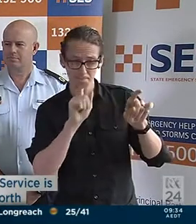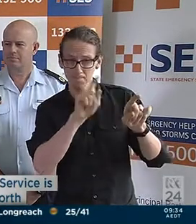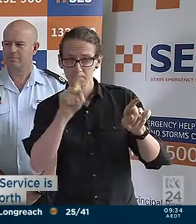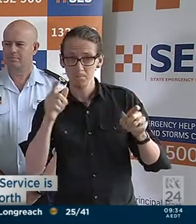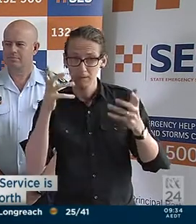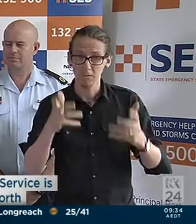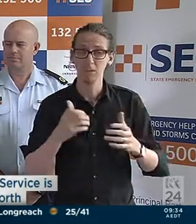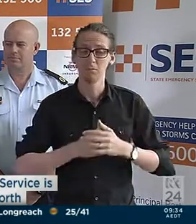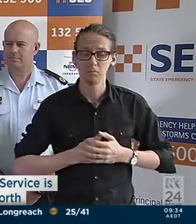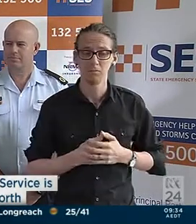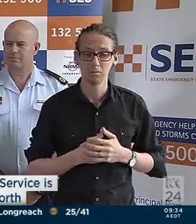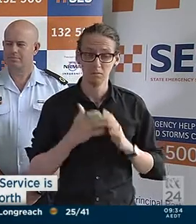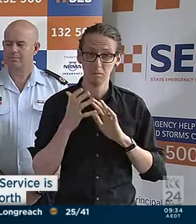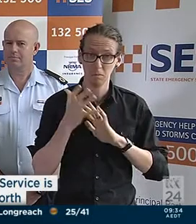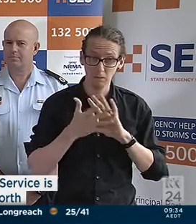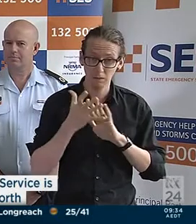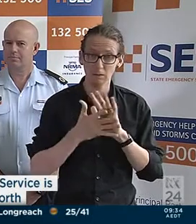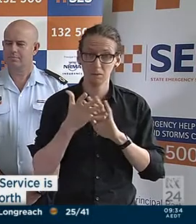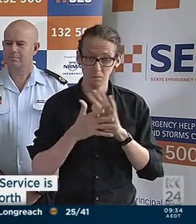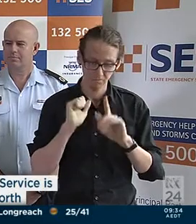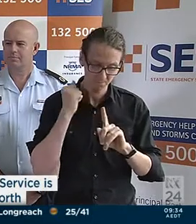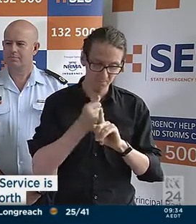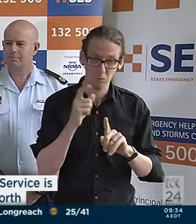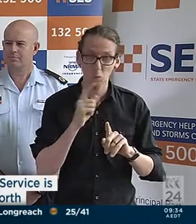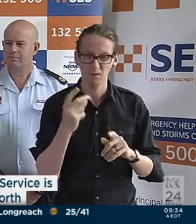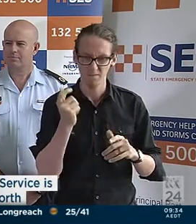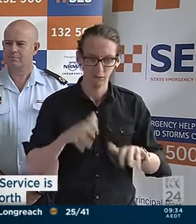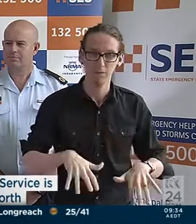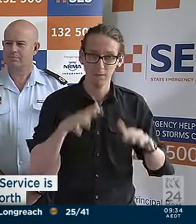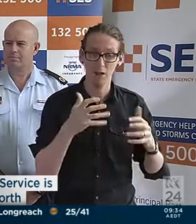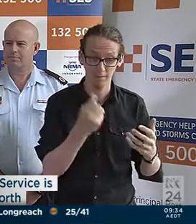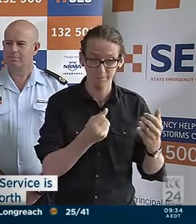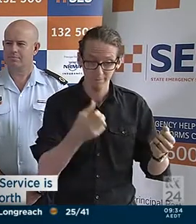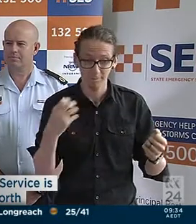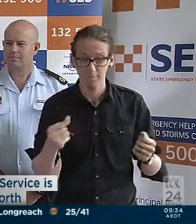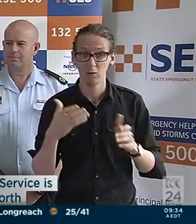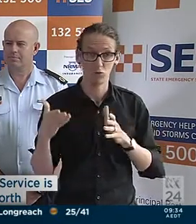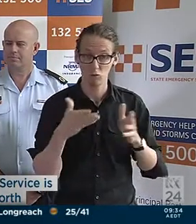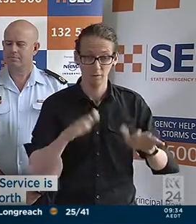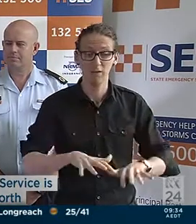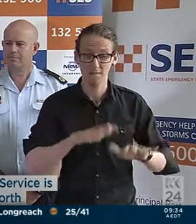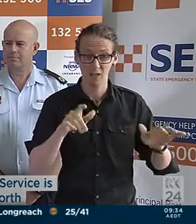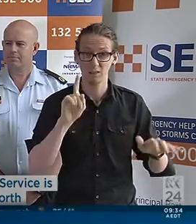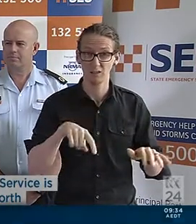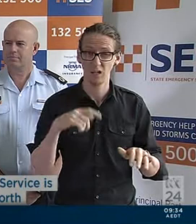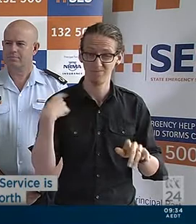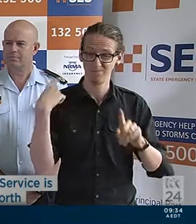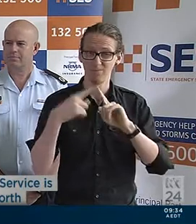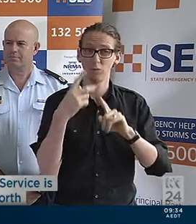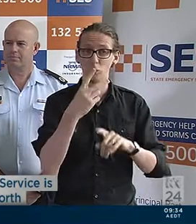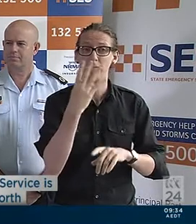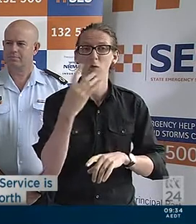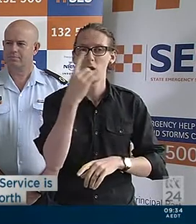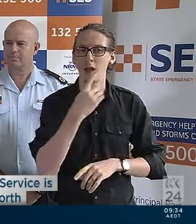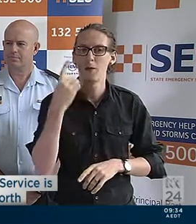localised areas. As a consequence of this rainfall we've seen flash flooding and the onset of riverine flooding in the last 24